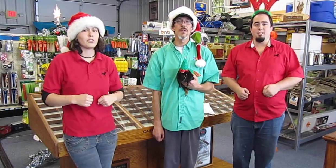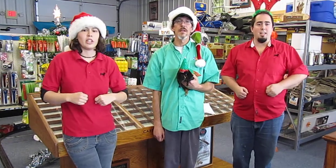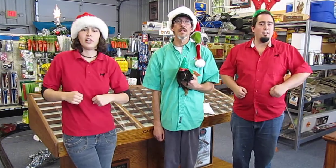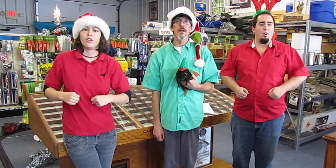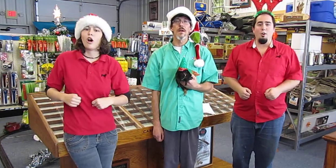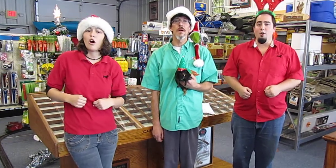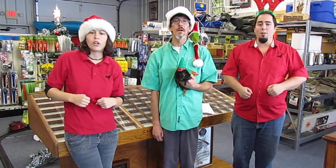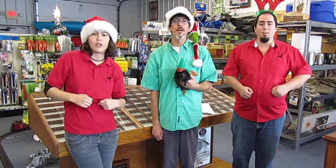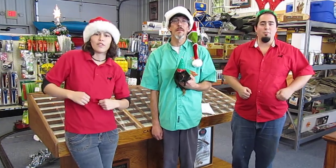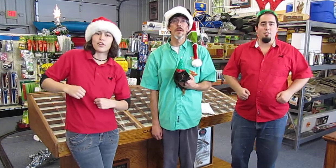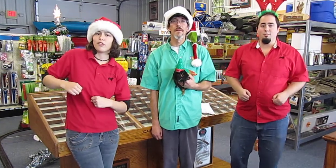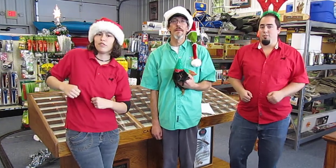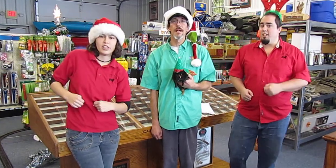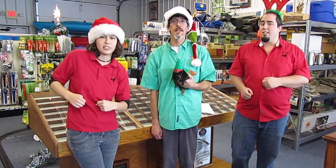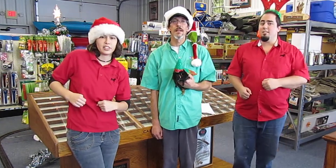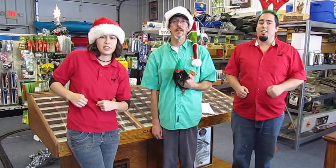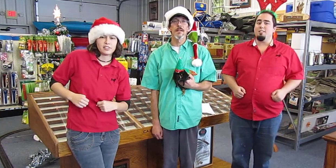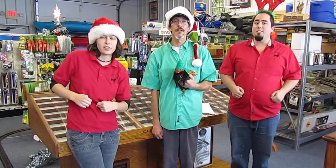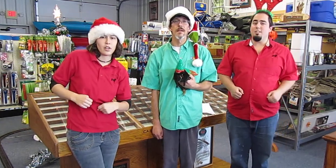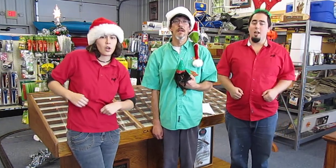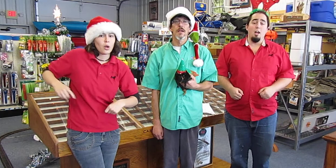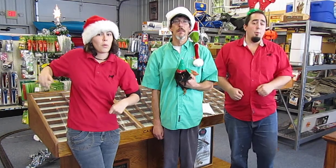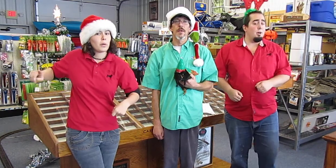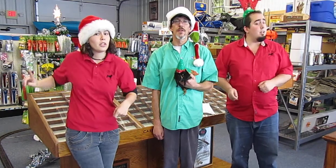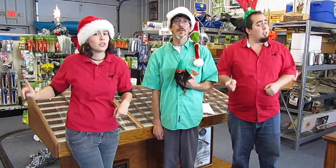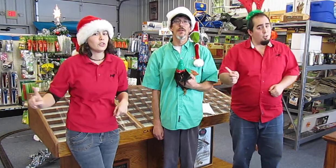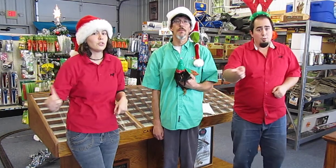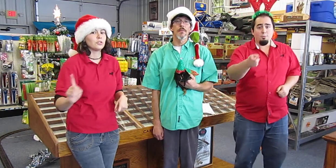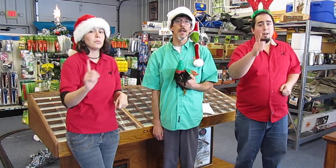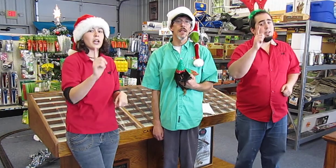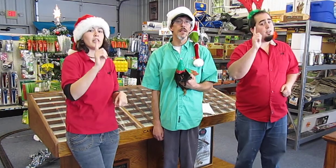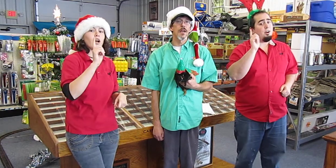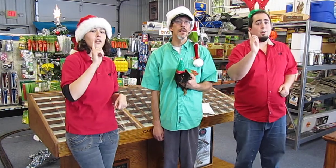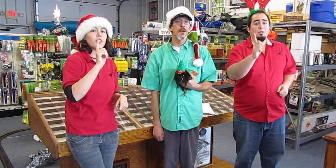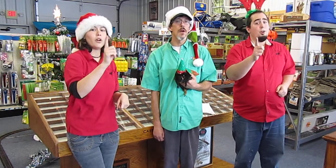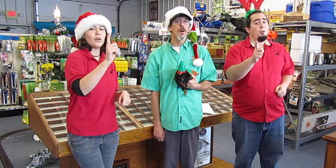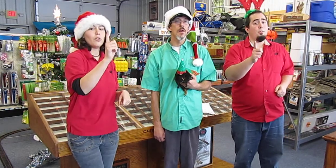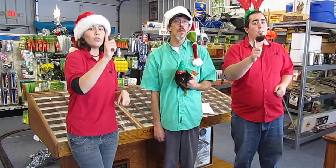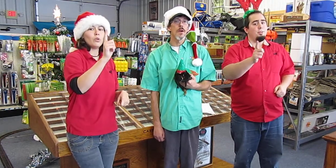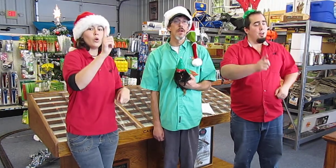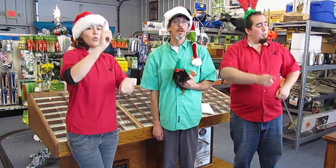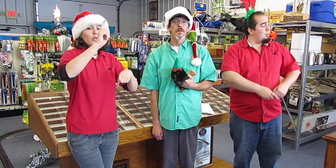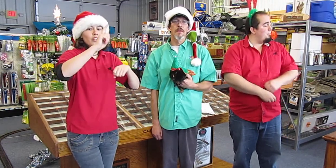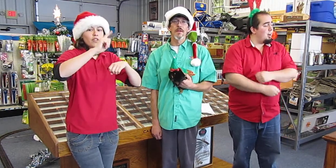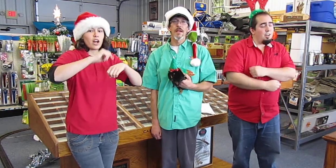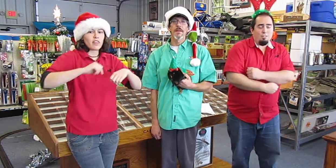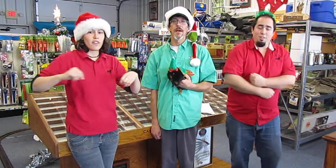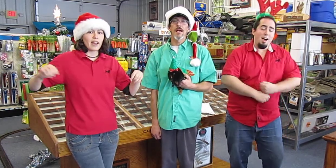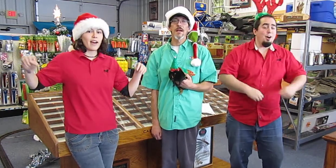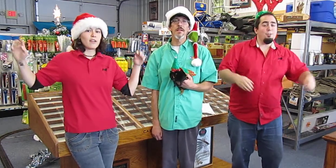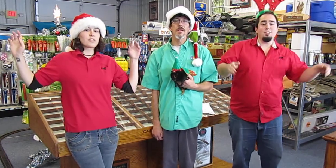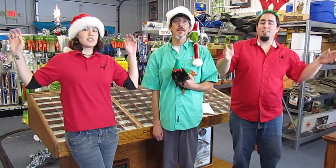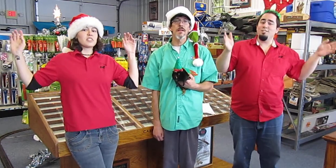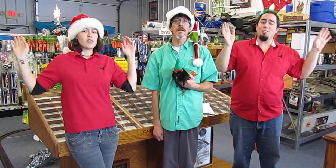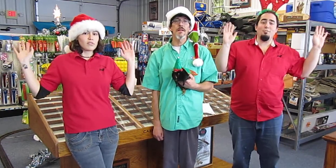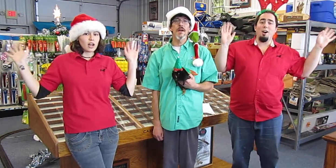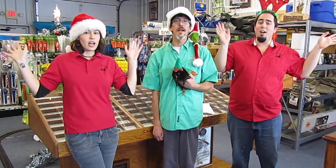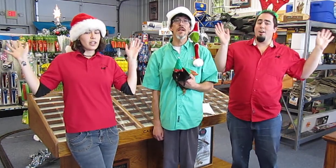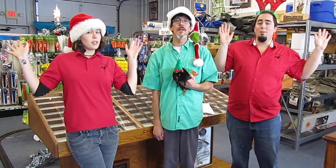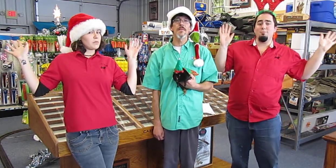and all of the fixings. But you might not know, we've got thousands of items